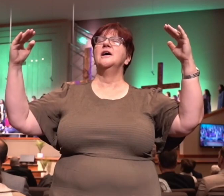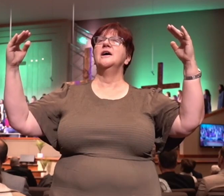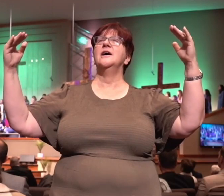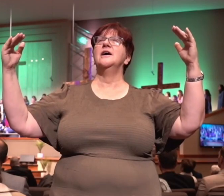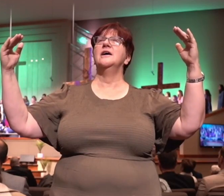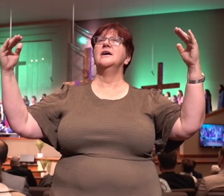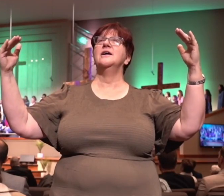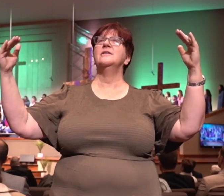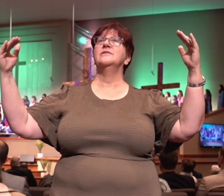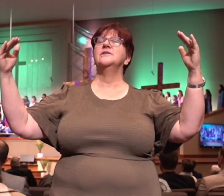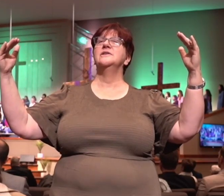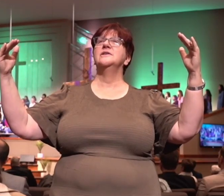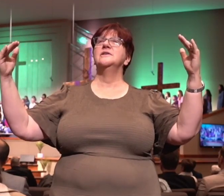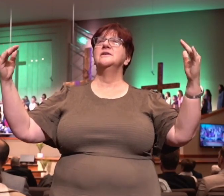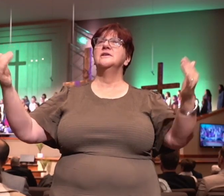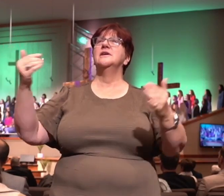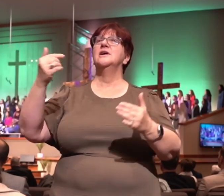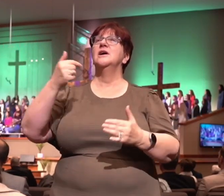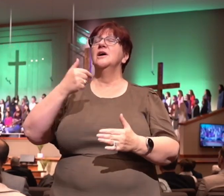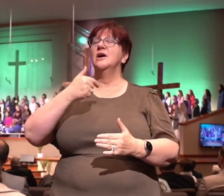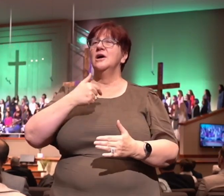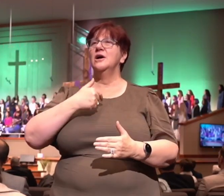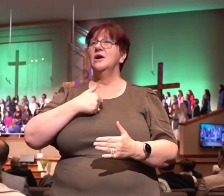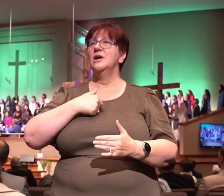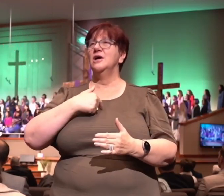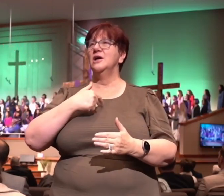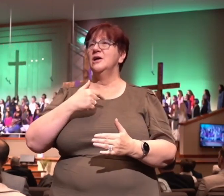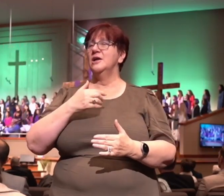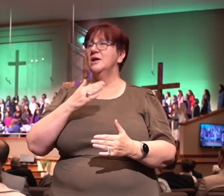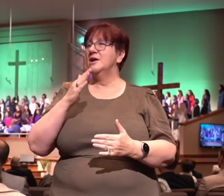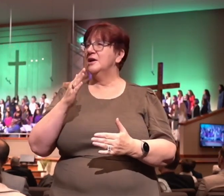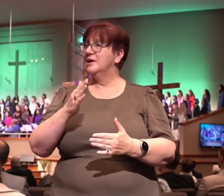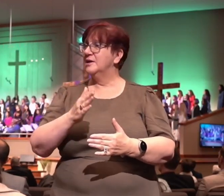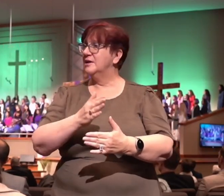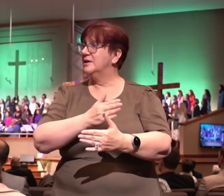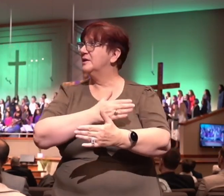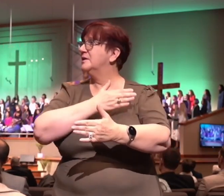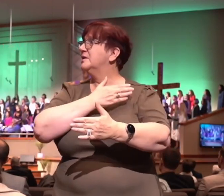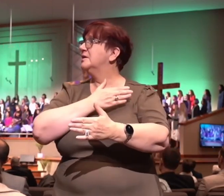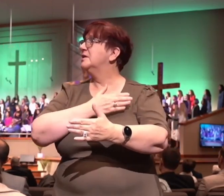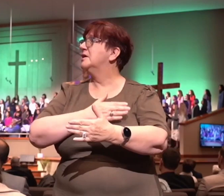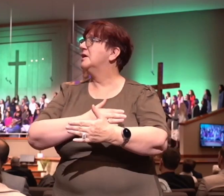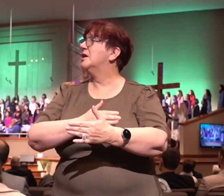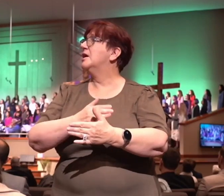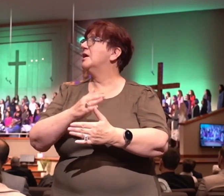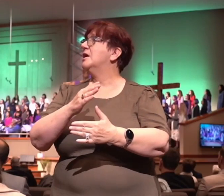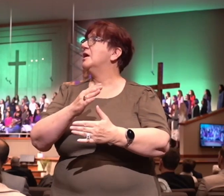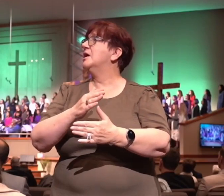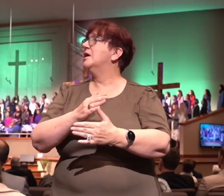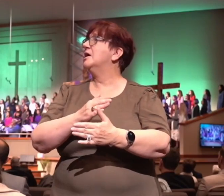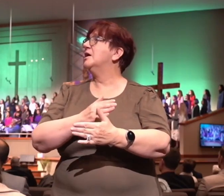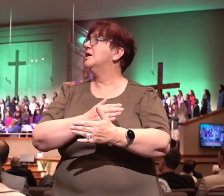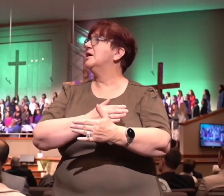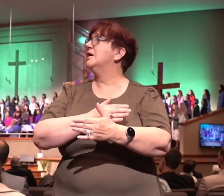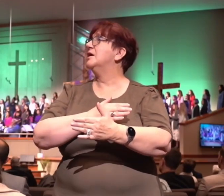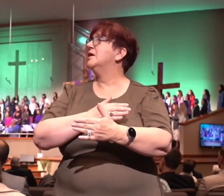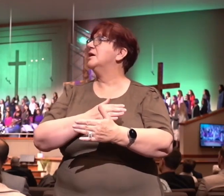And I'll sing a bear forever and